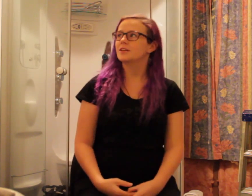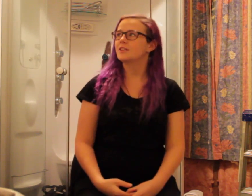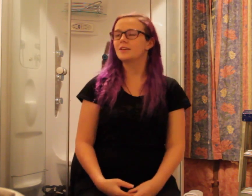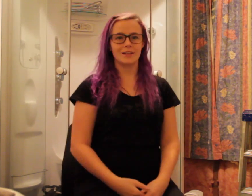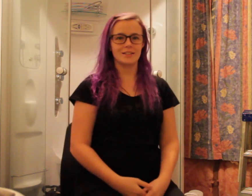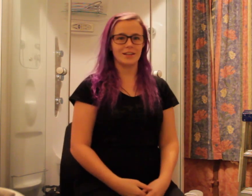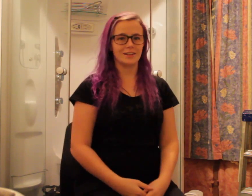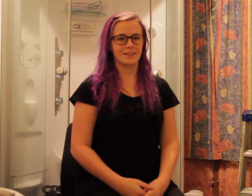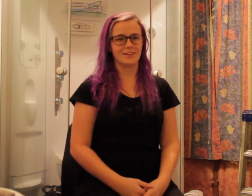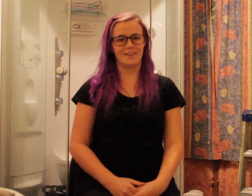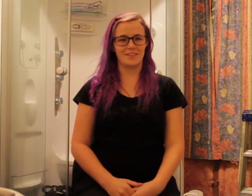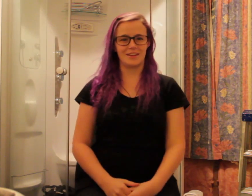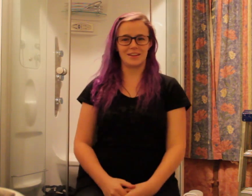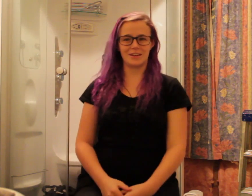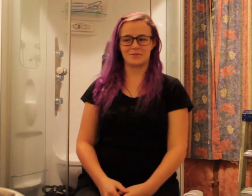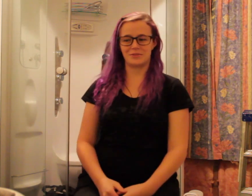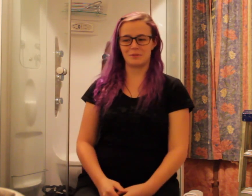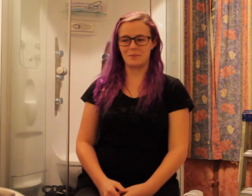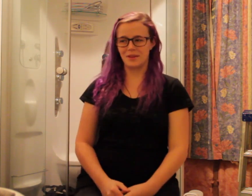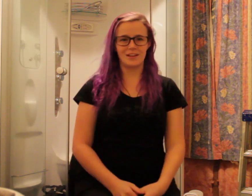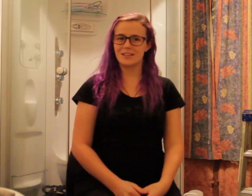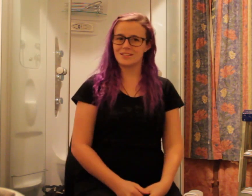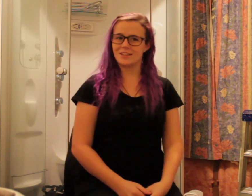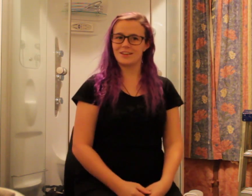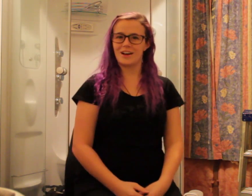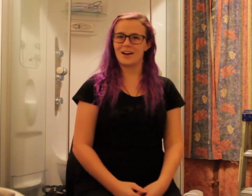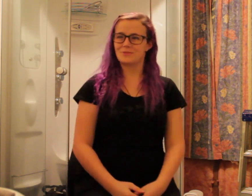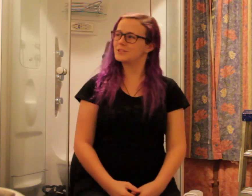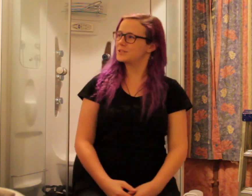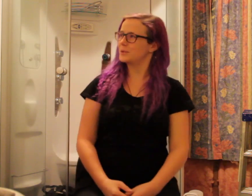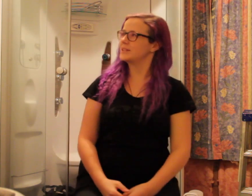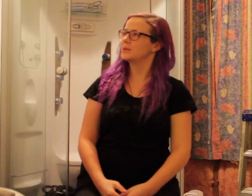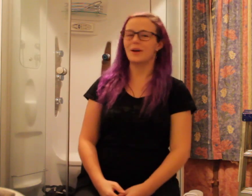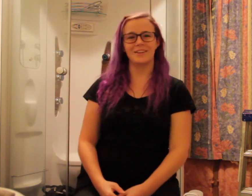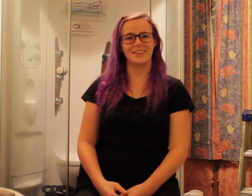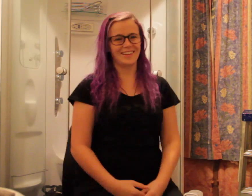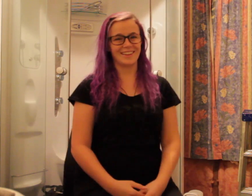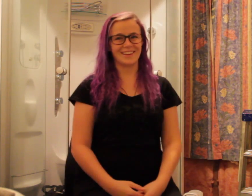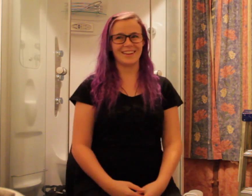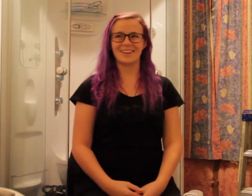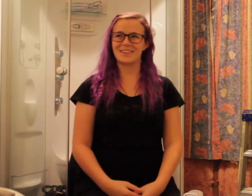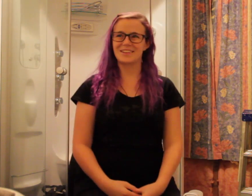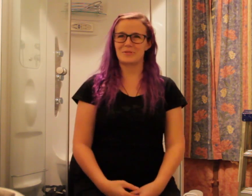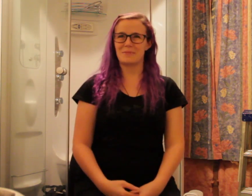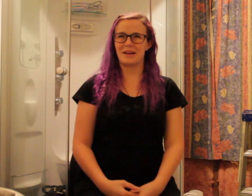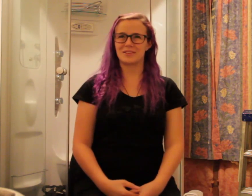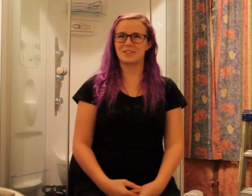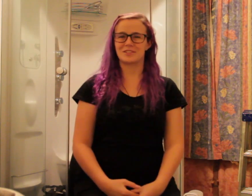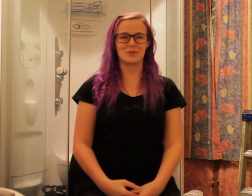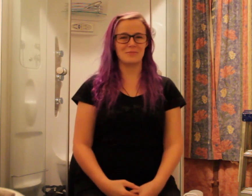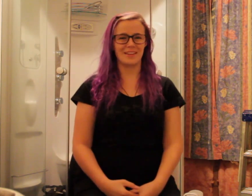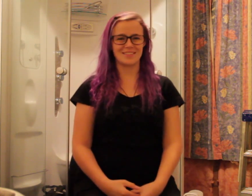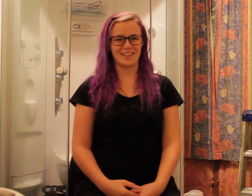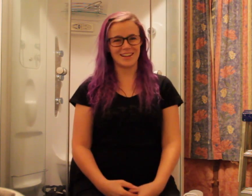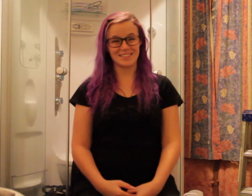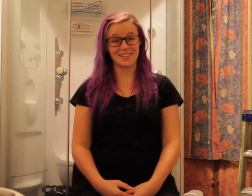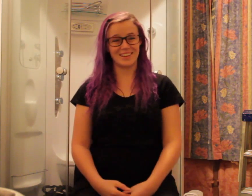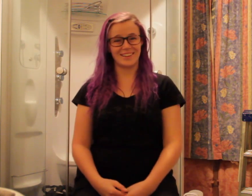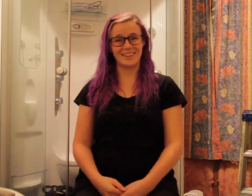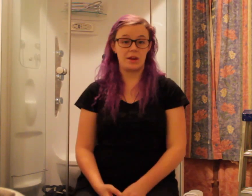eighteen. And then again from nineteen and a half to twenty-one. And then again for about two months last year. And